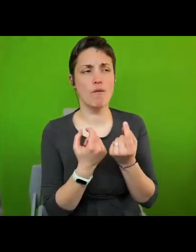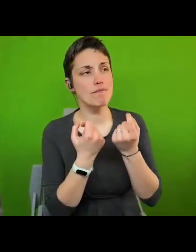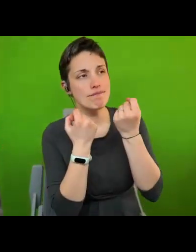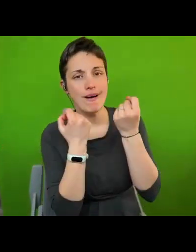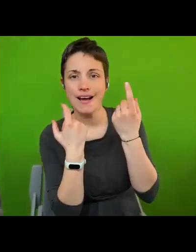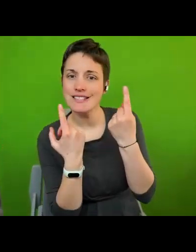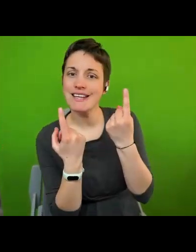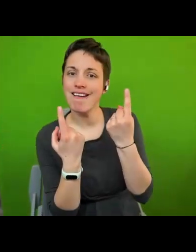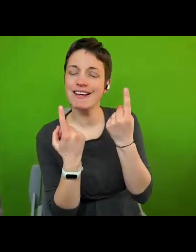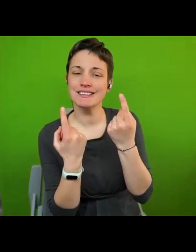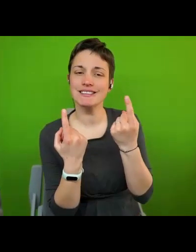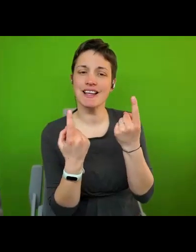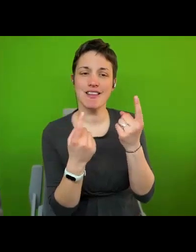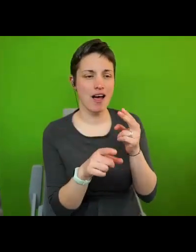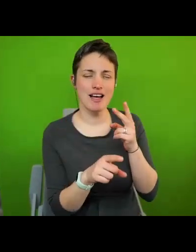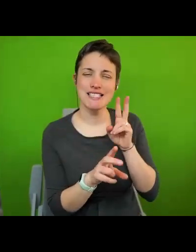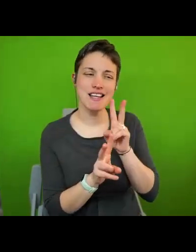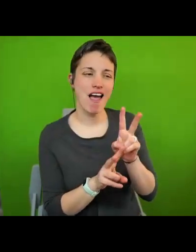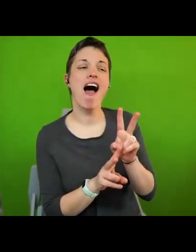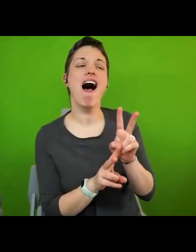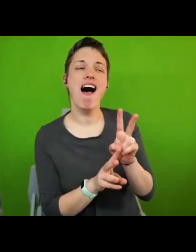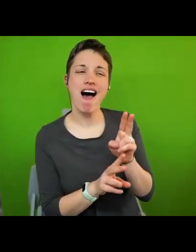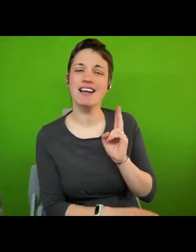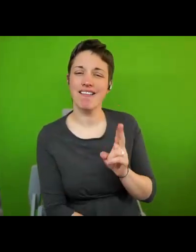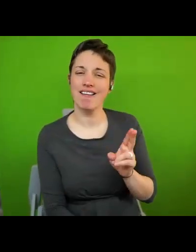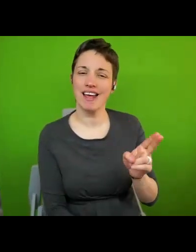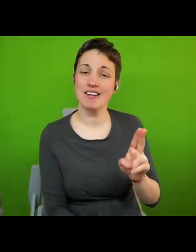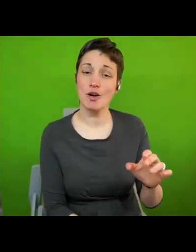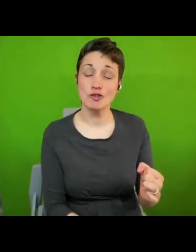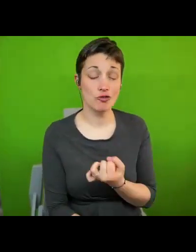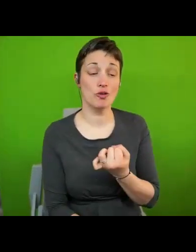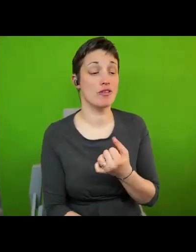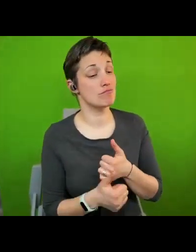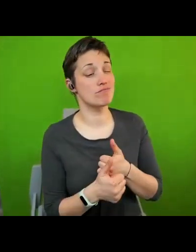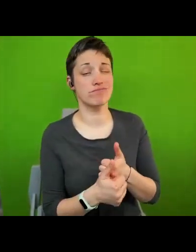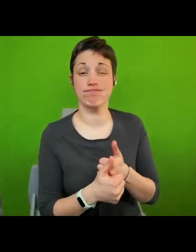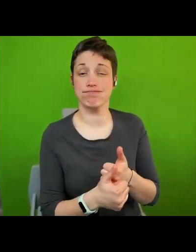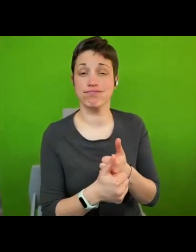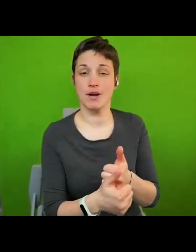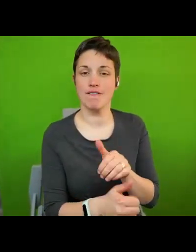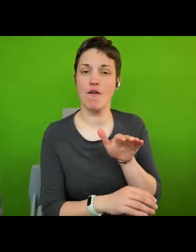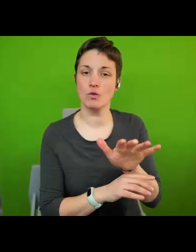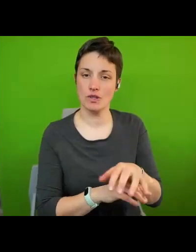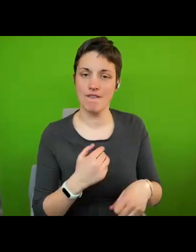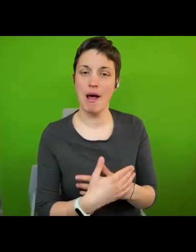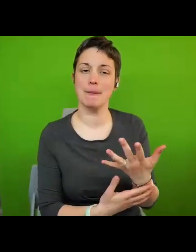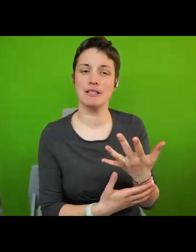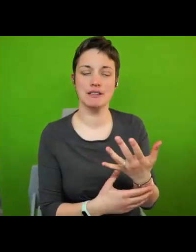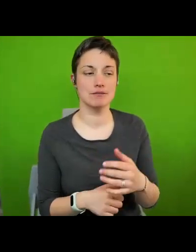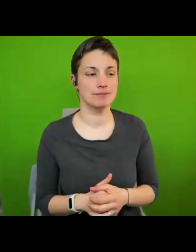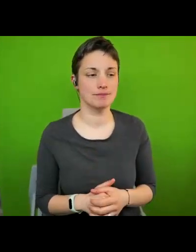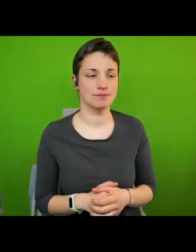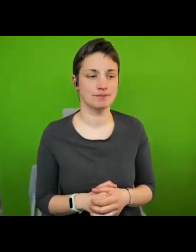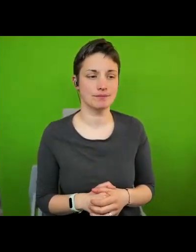are reoccurring and that drive and should drive the future development of human rights cities i think first it has become